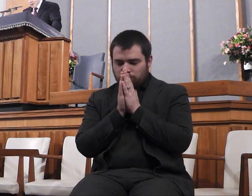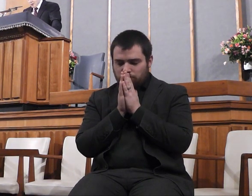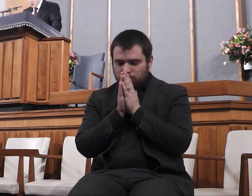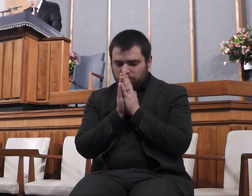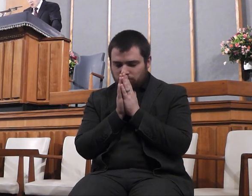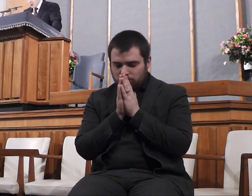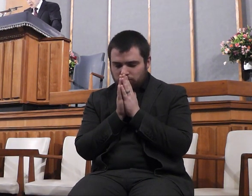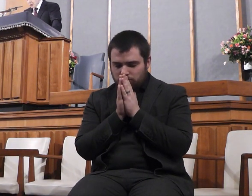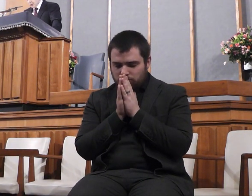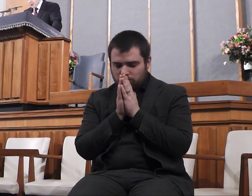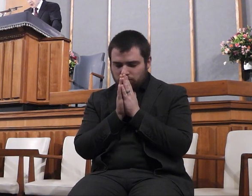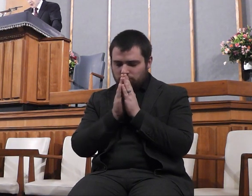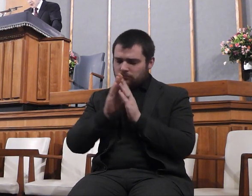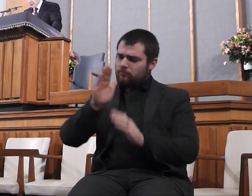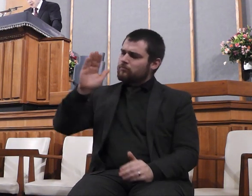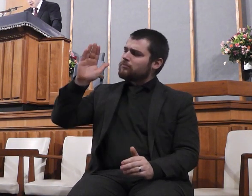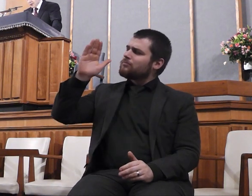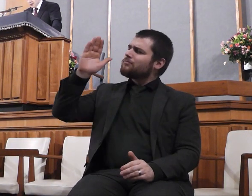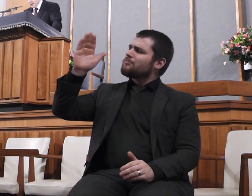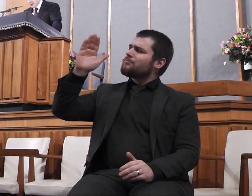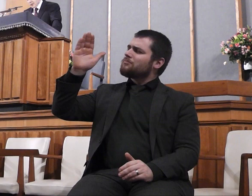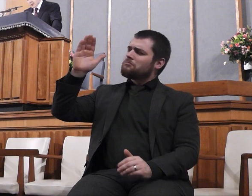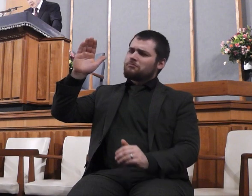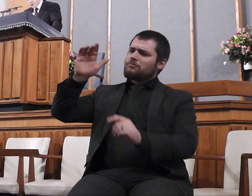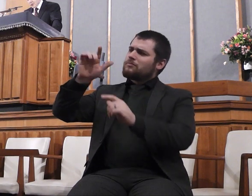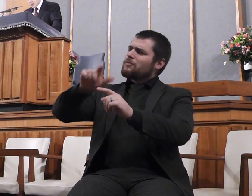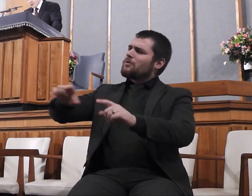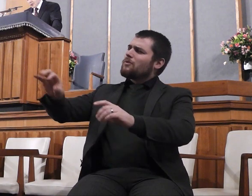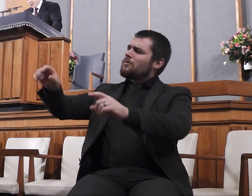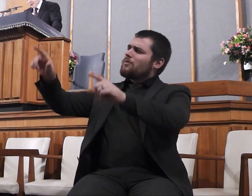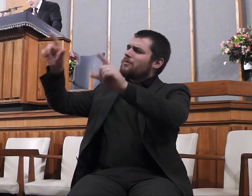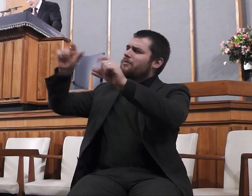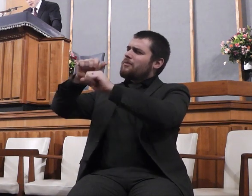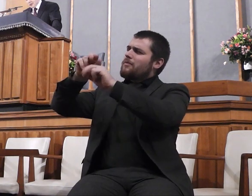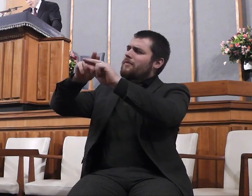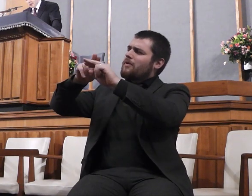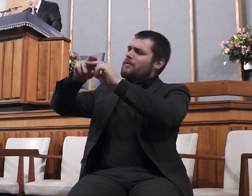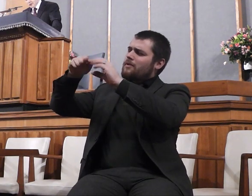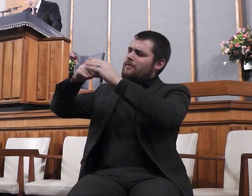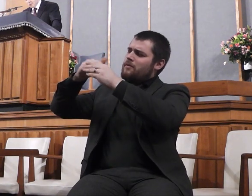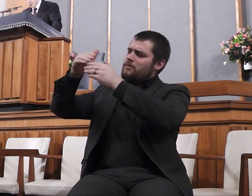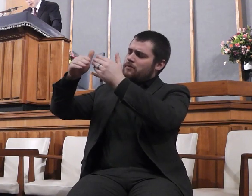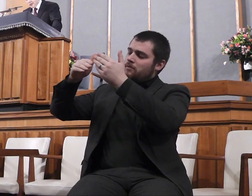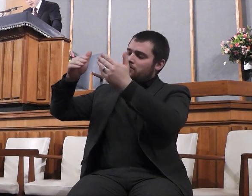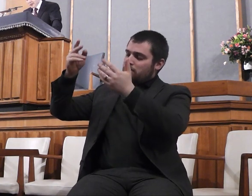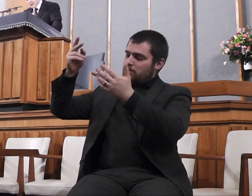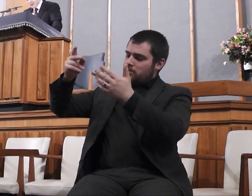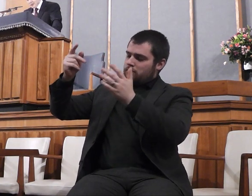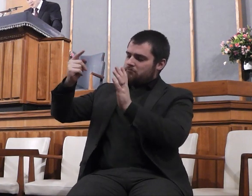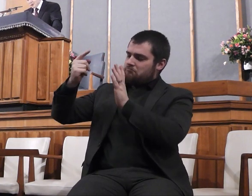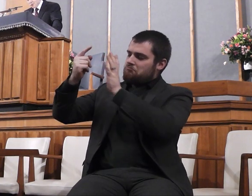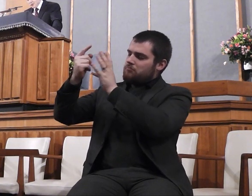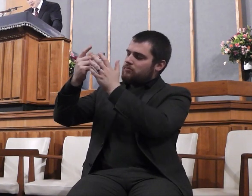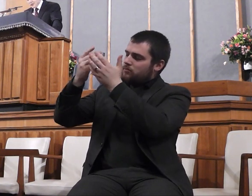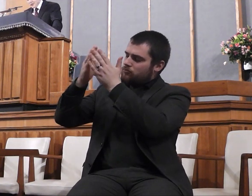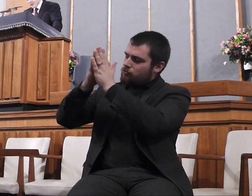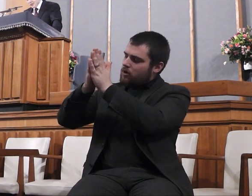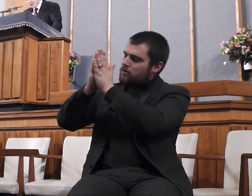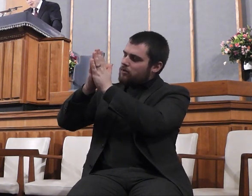O God, our gracious Heavenly Father, we come again into thy presence in prayer, and we praise and thank thee